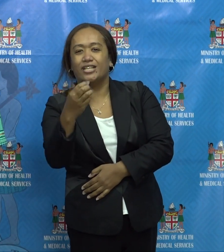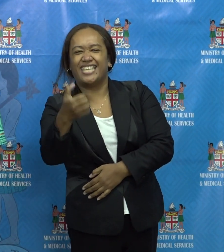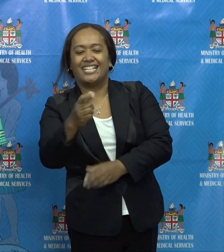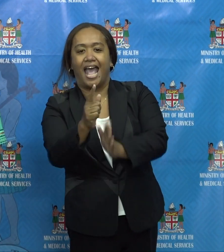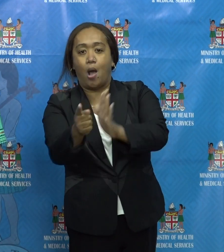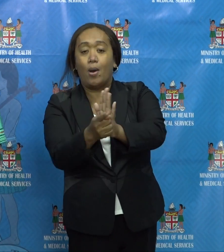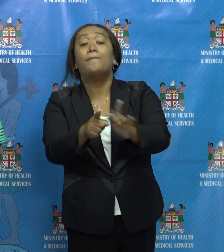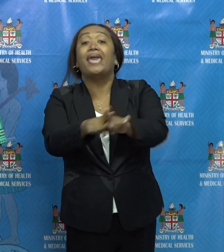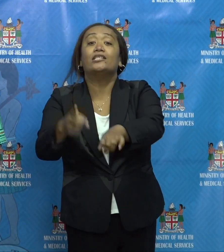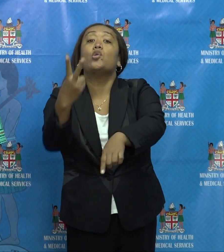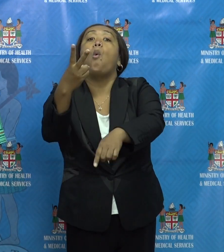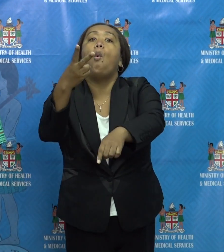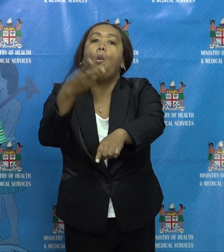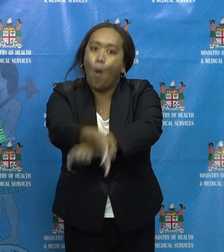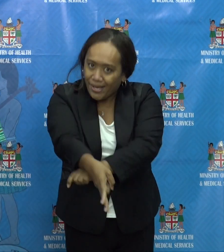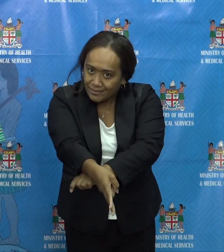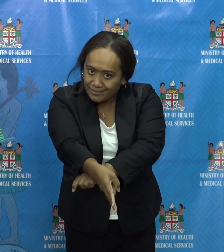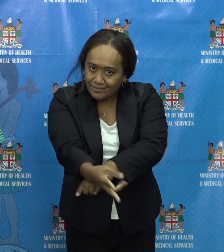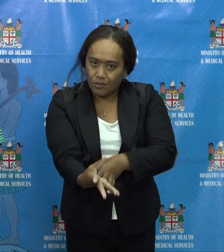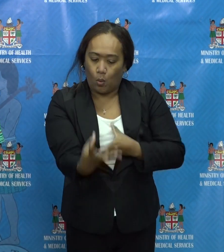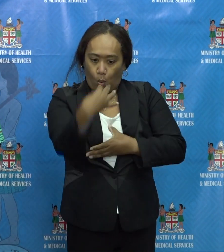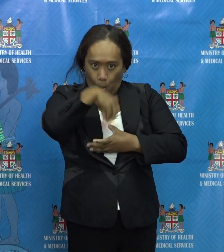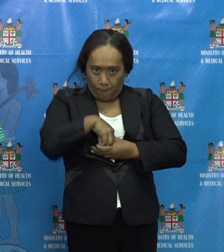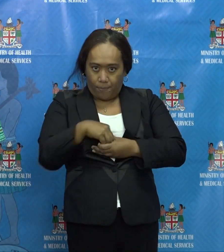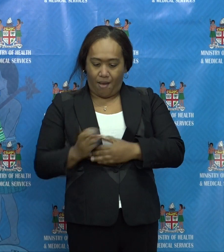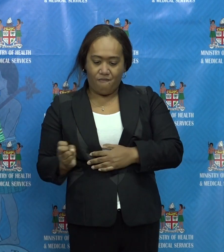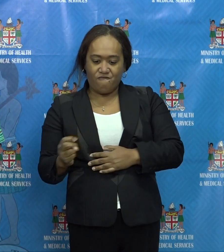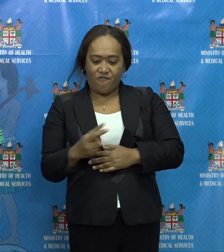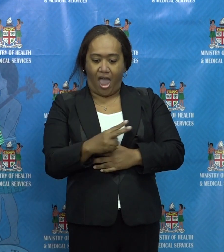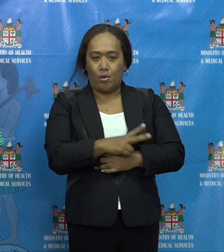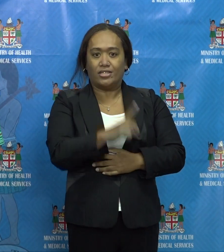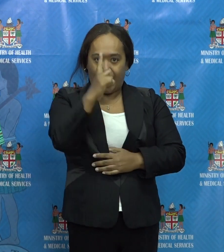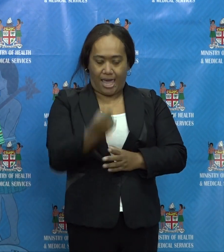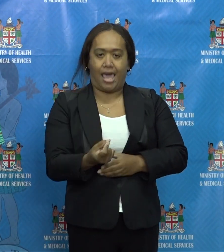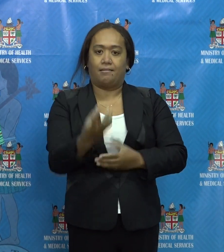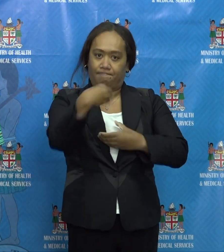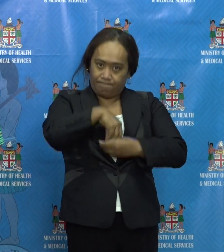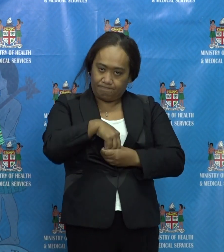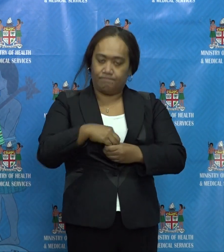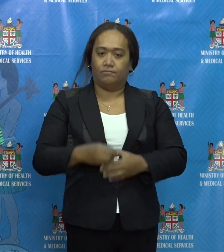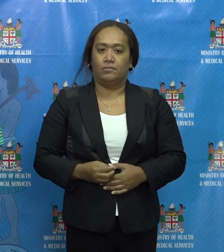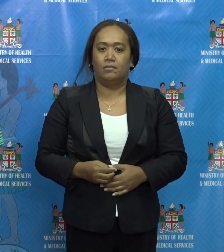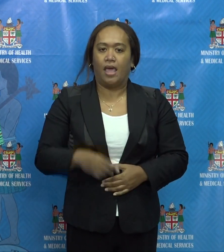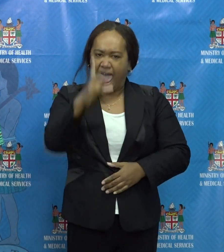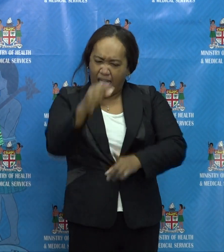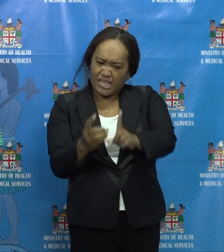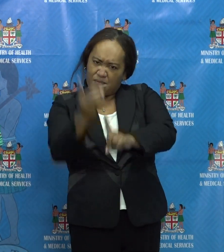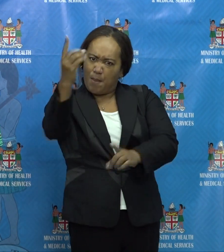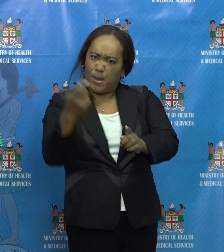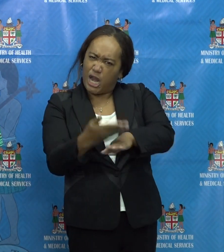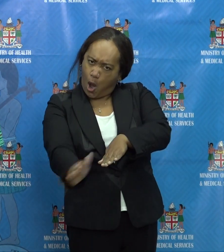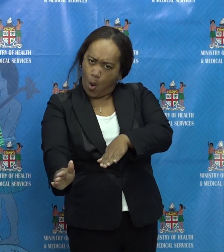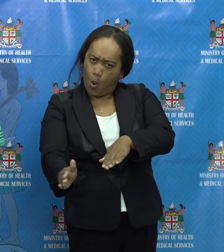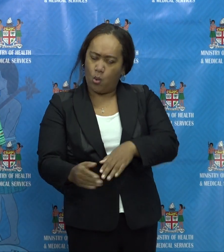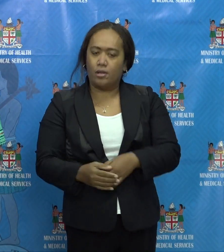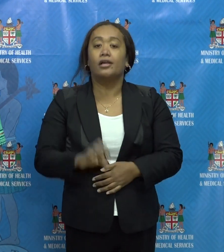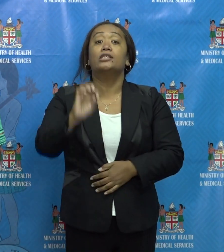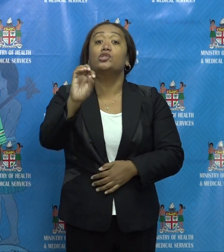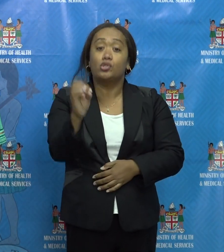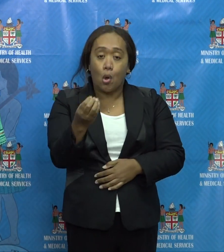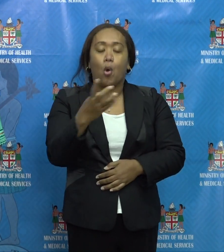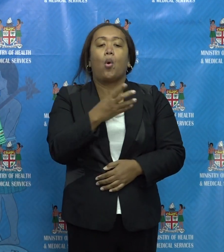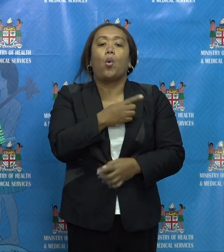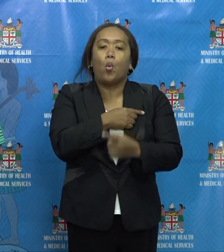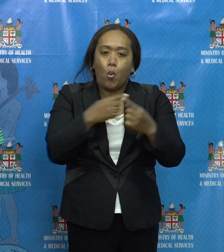That means there is still a serious risk that a new case may develop. So we need to act